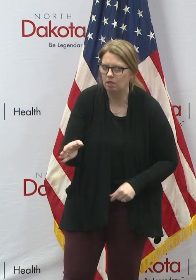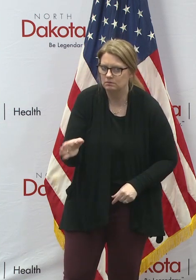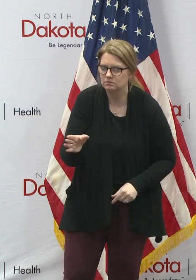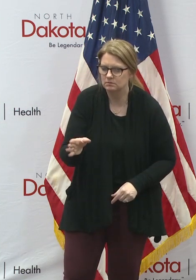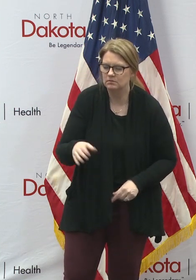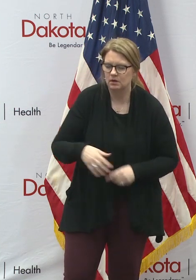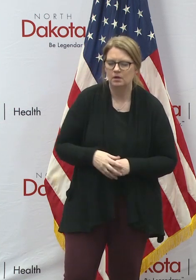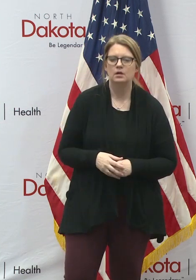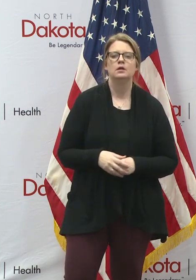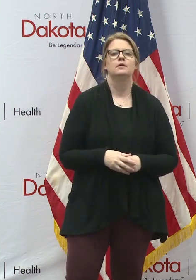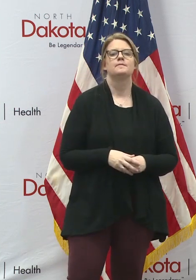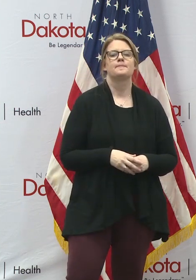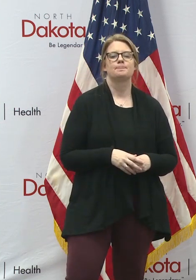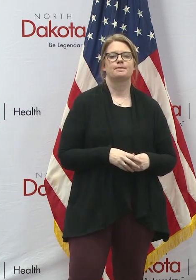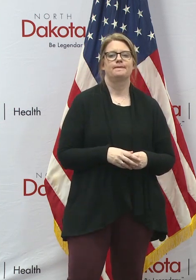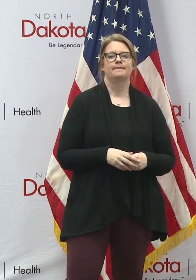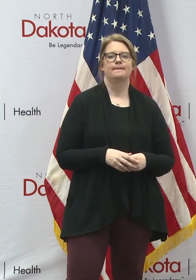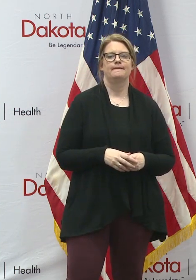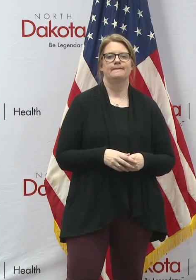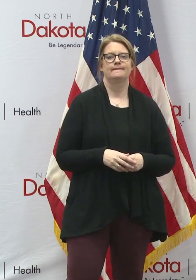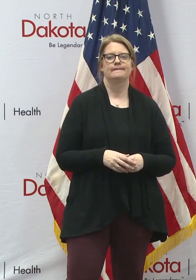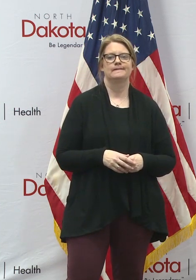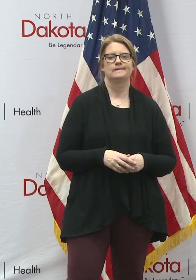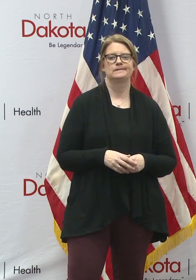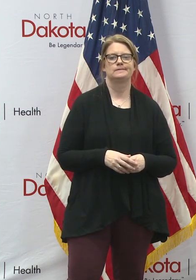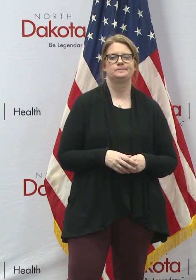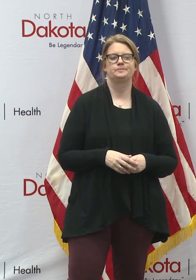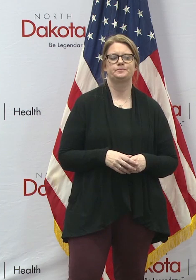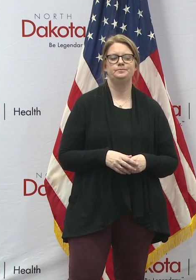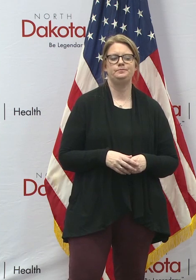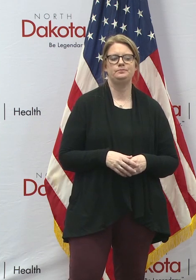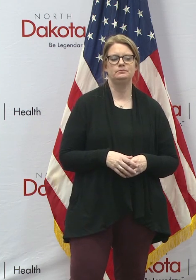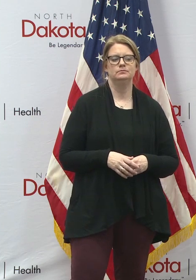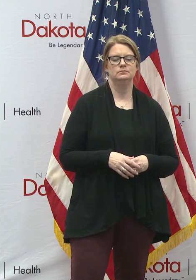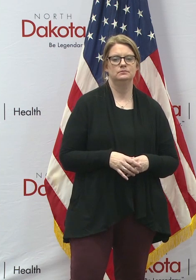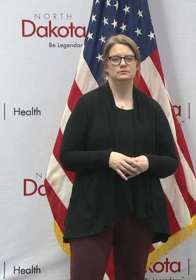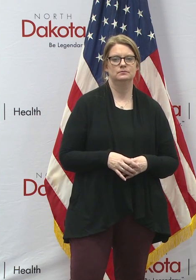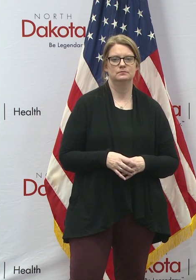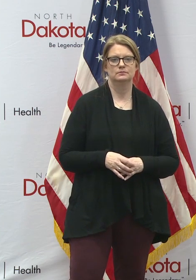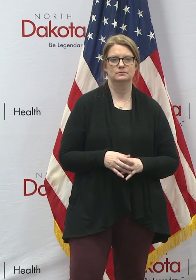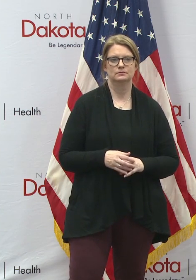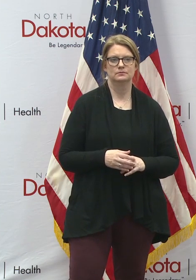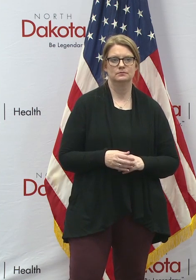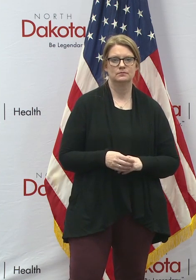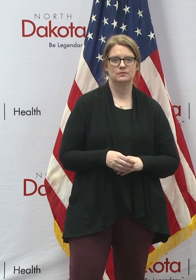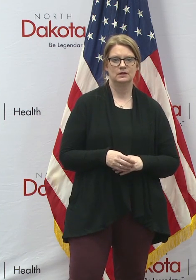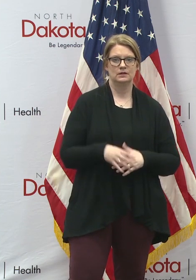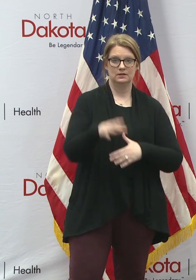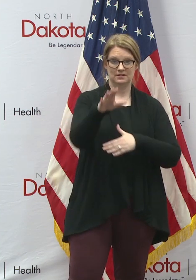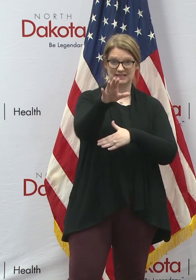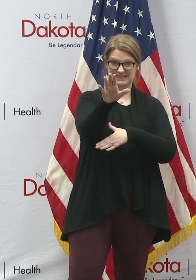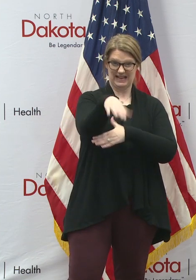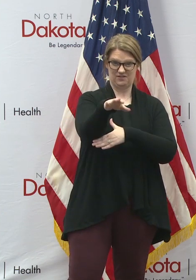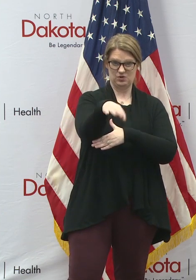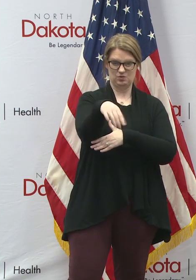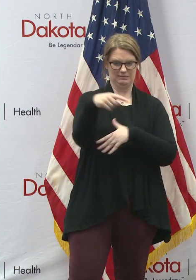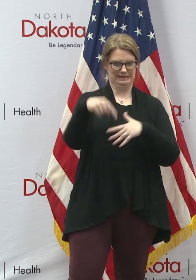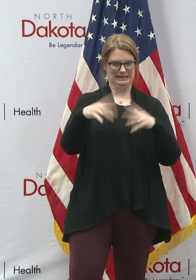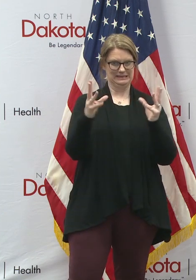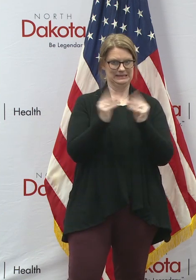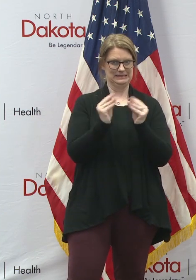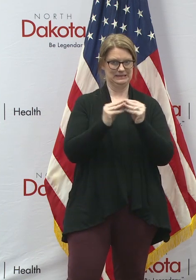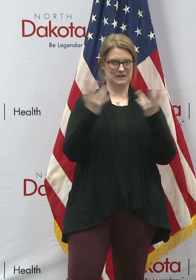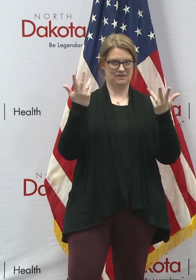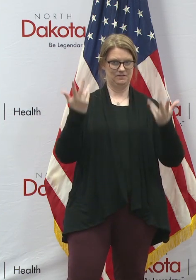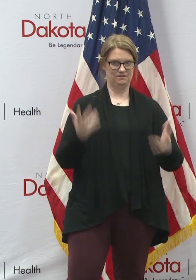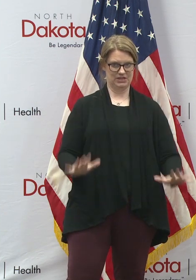This afternoon, when we complete this conference, a message will be